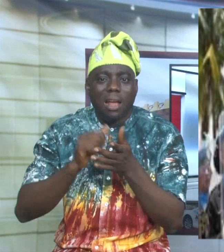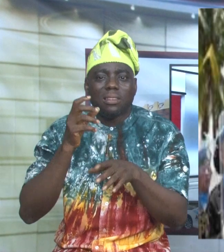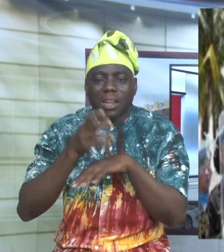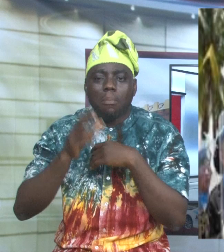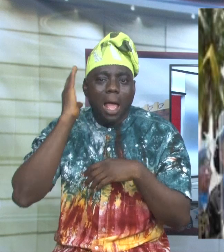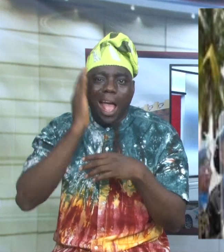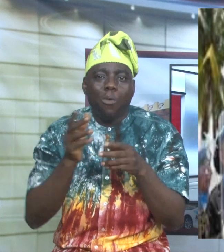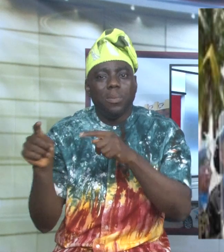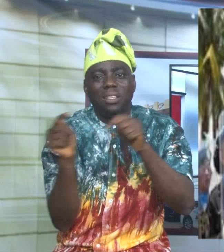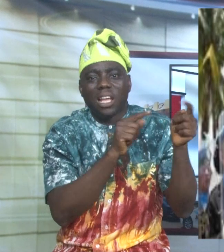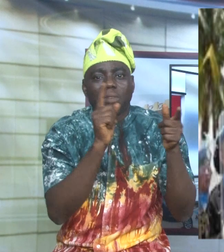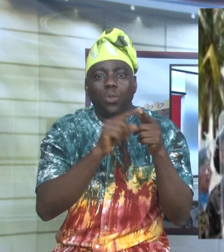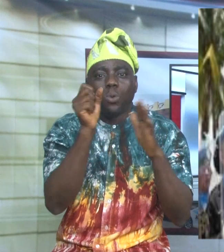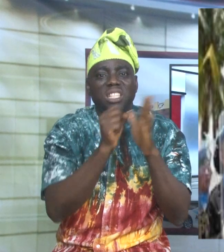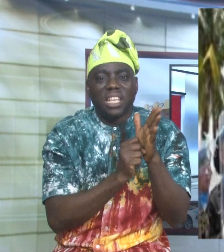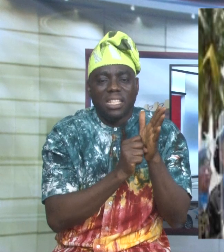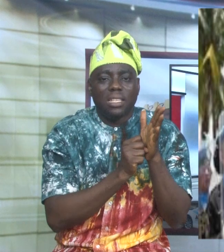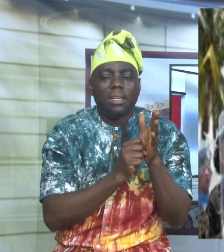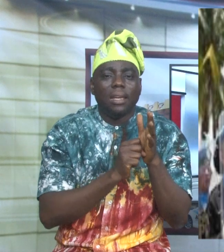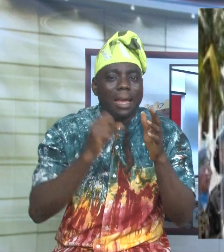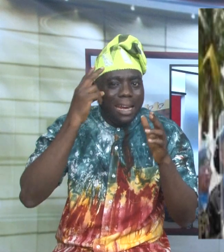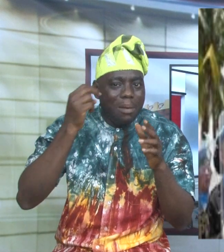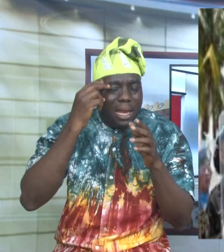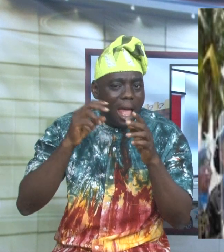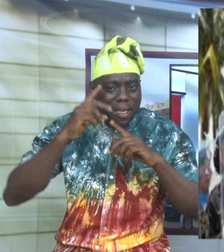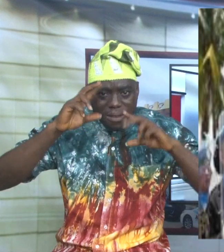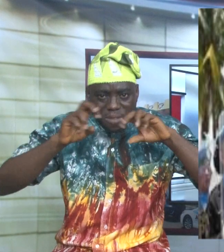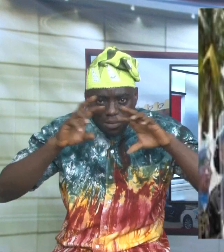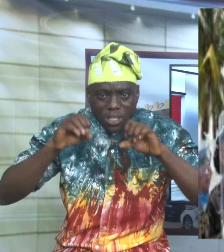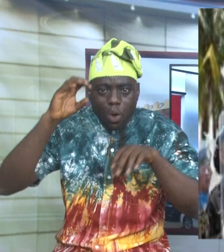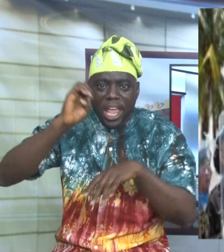transferred to the State Criminal Investigation Department, a lawyer for investigation.